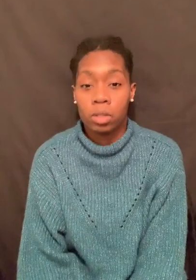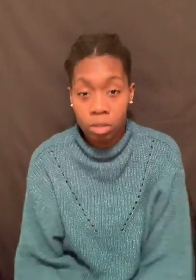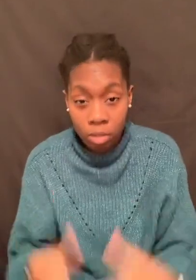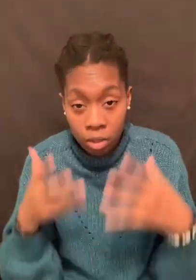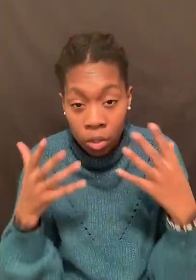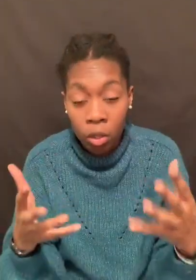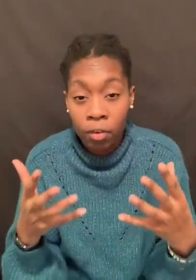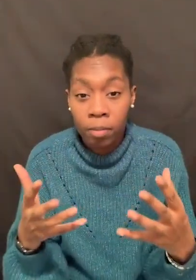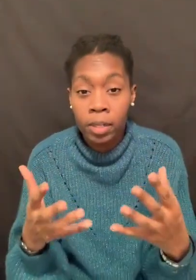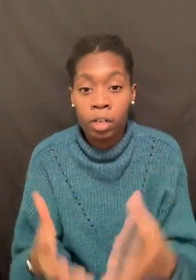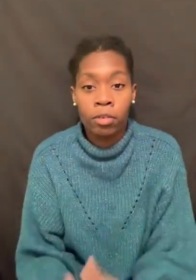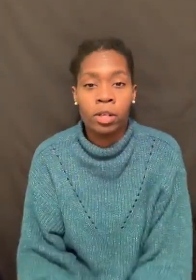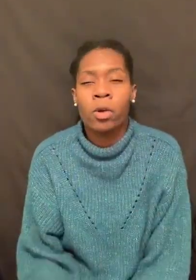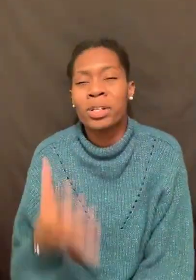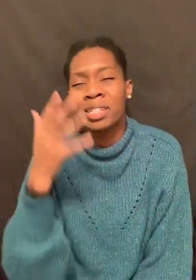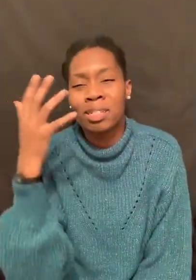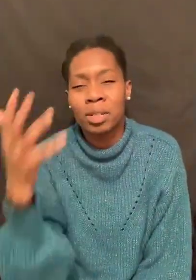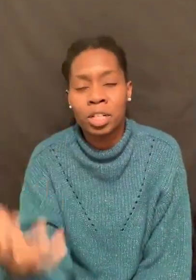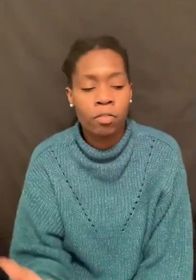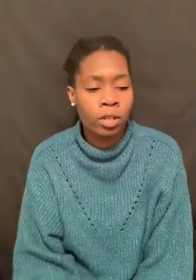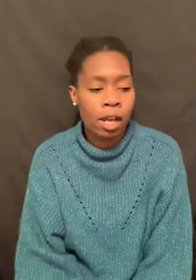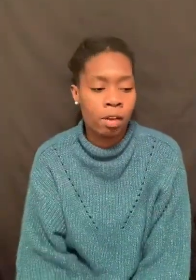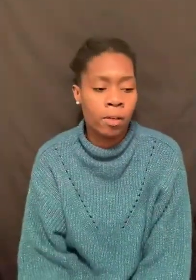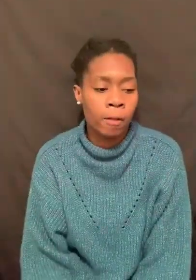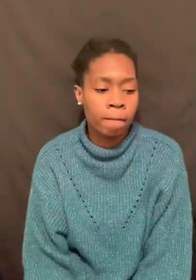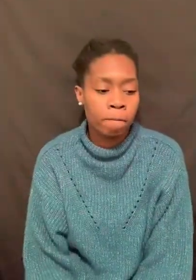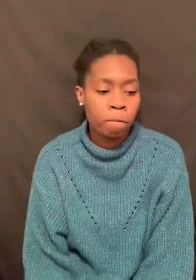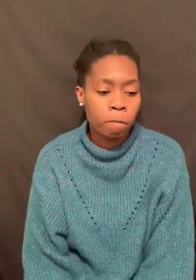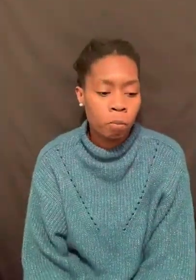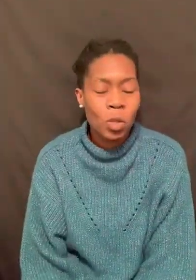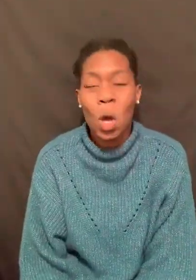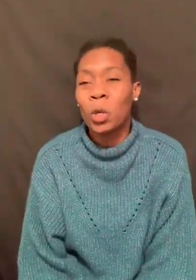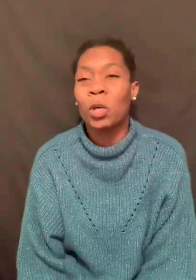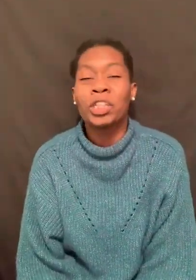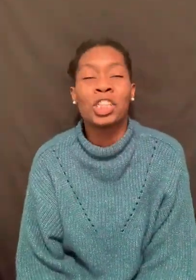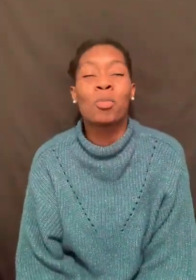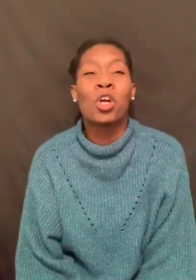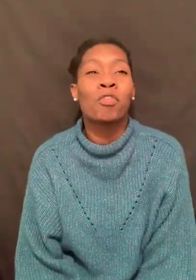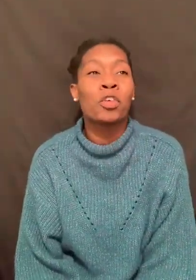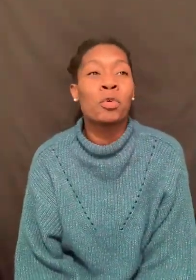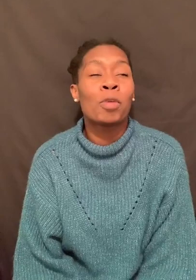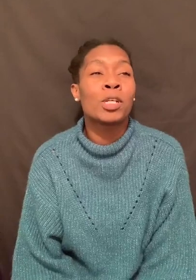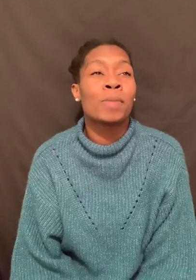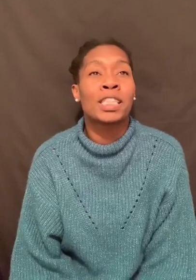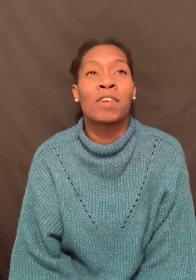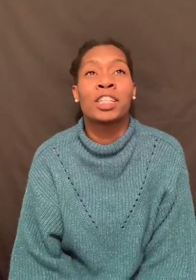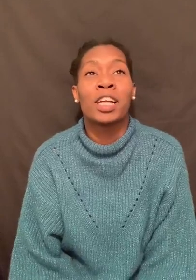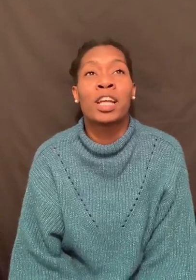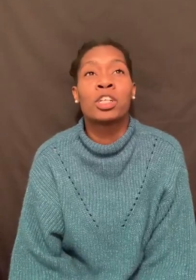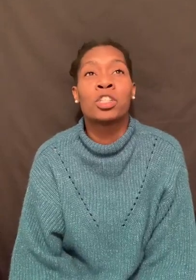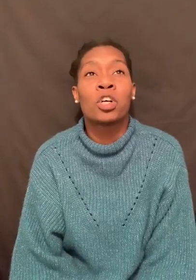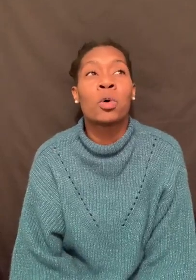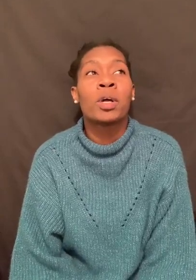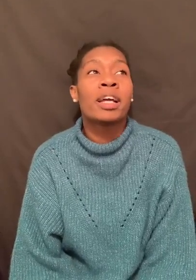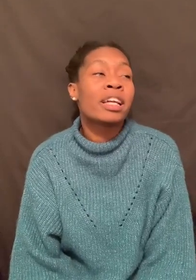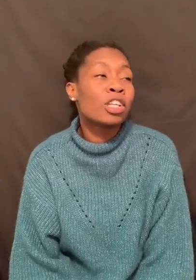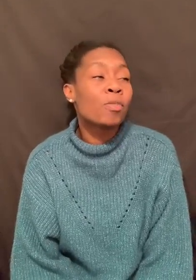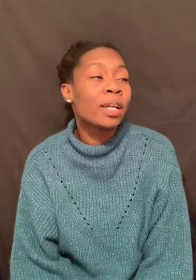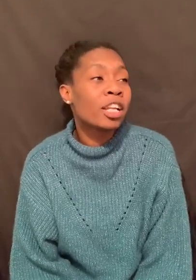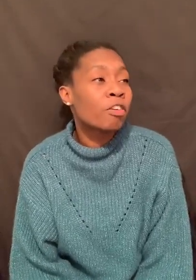And you learn from it differently. Or you see something differently out of it. Oh, no, it's just your point of view. Your perspective has changed. You know, you've been